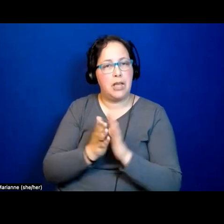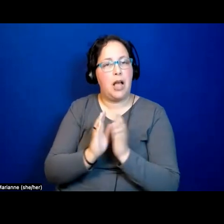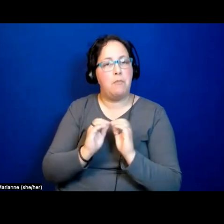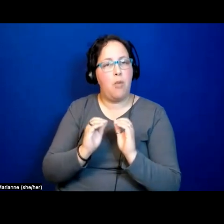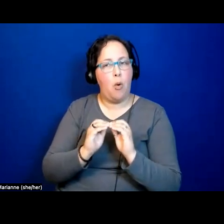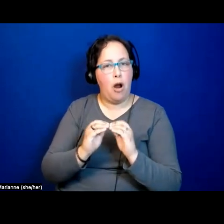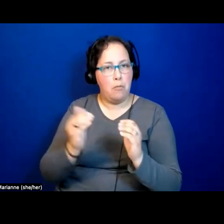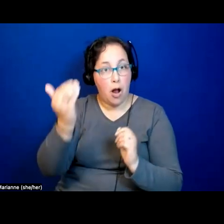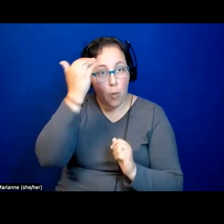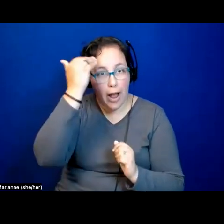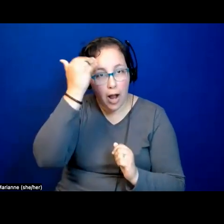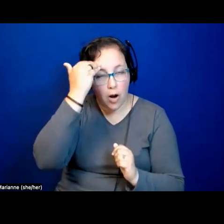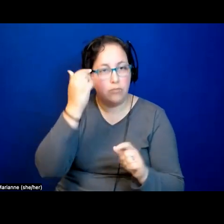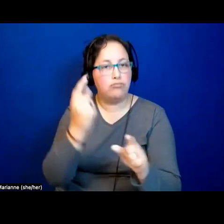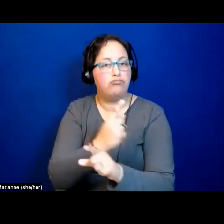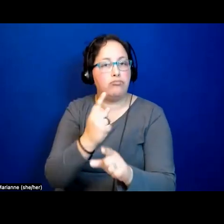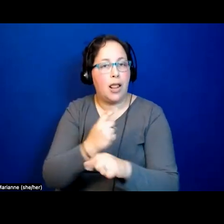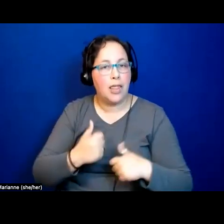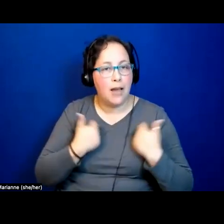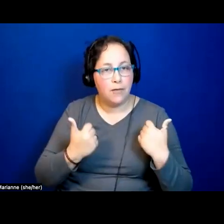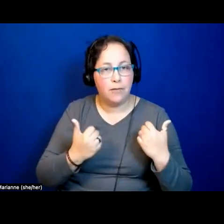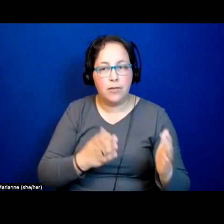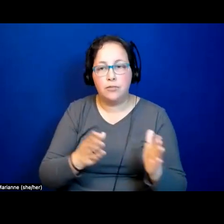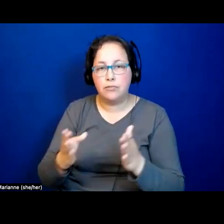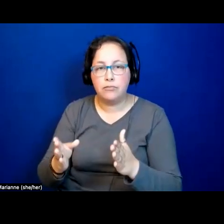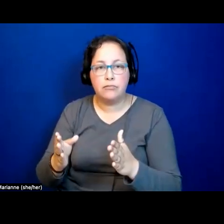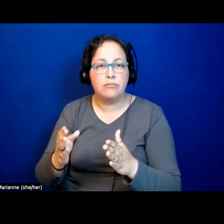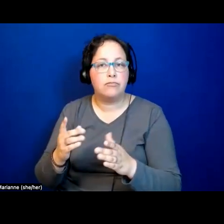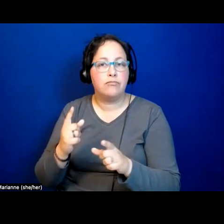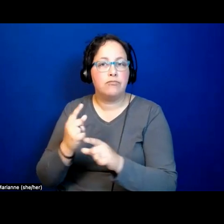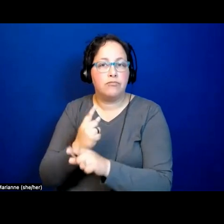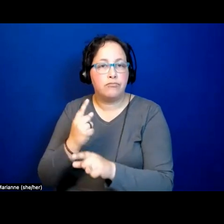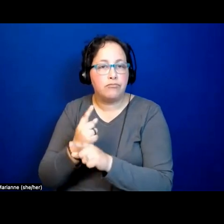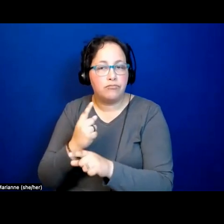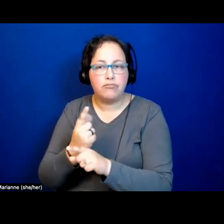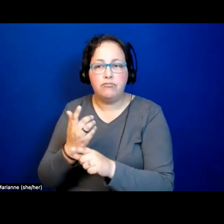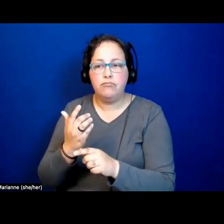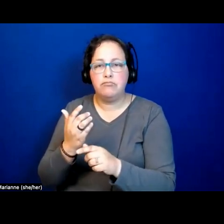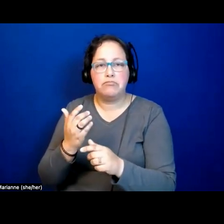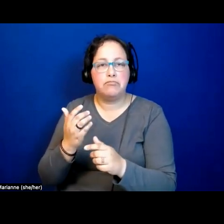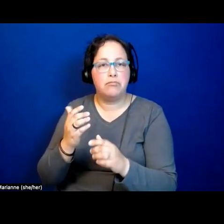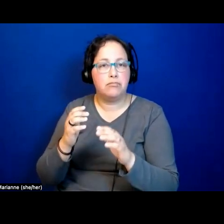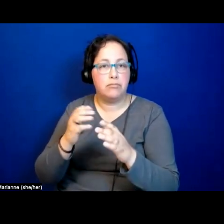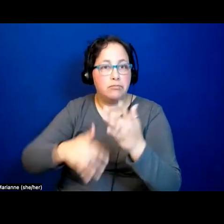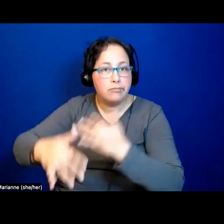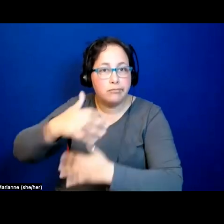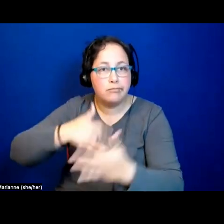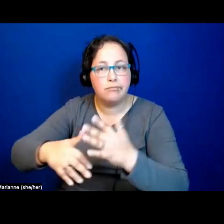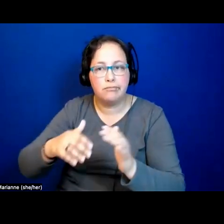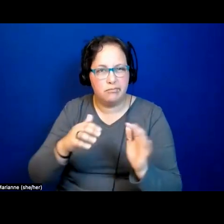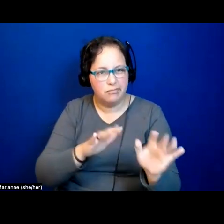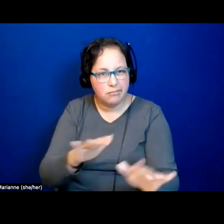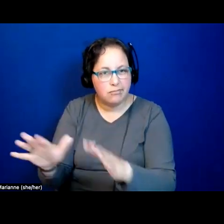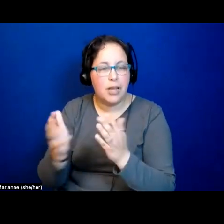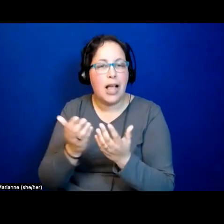life and everyday livelihood and everyday social reproduction actually takes, actually takes place.